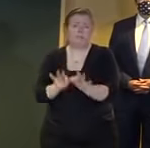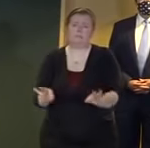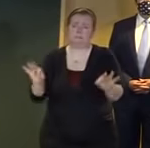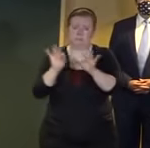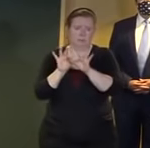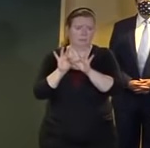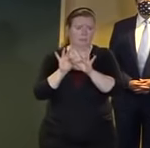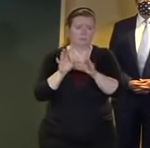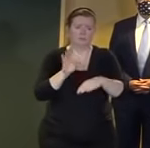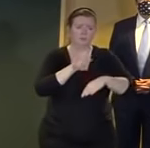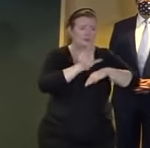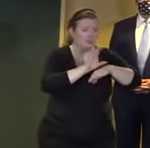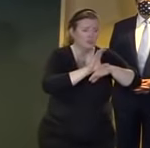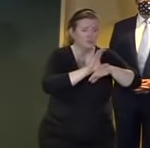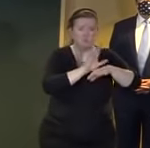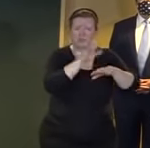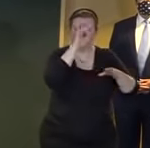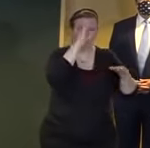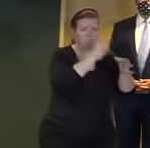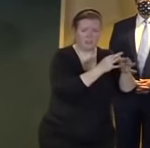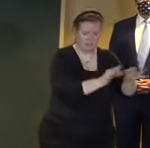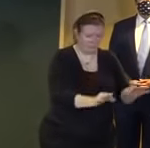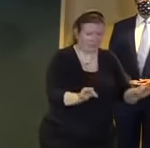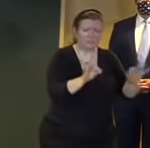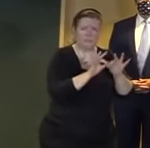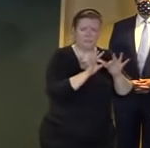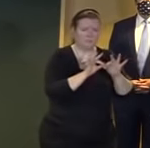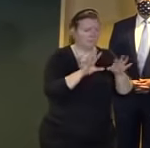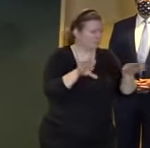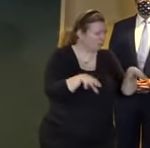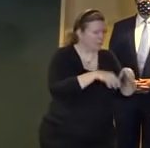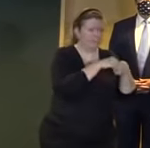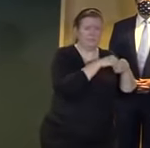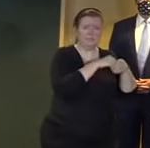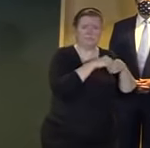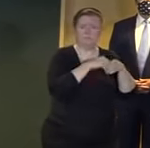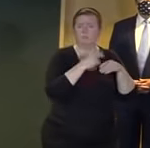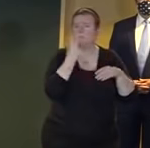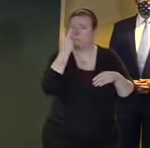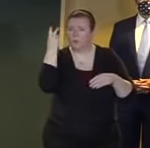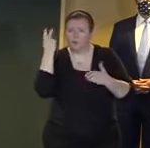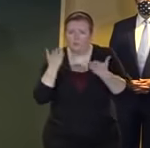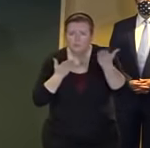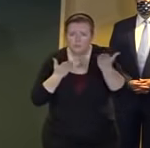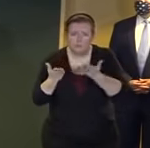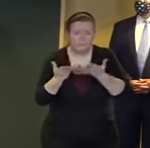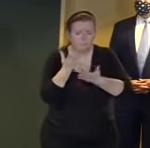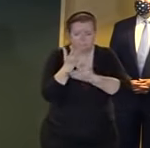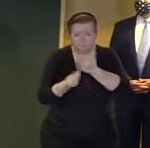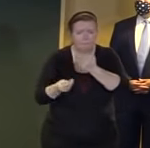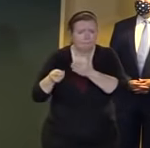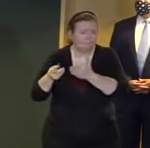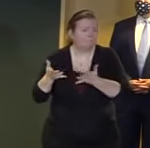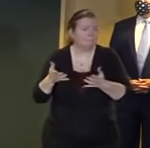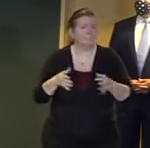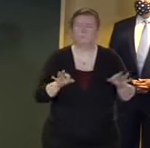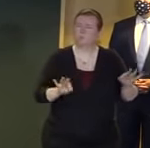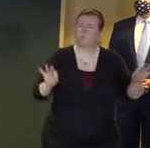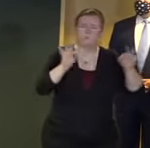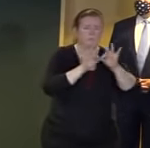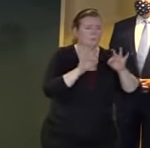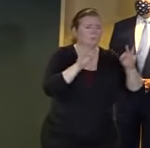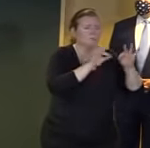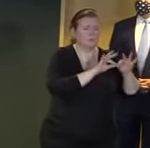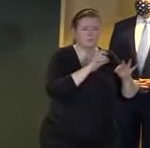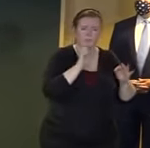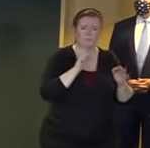which is why we carved it out a wedding matters a memorial service for someone who's passed matters um and so we're still working through on the on the